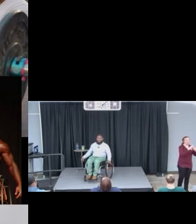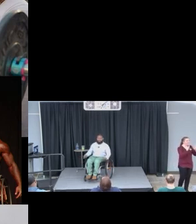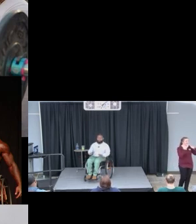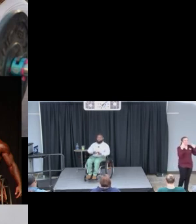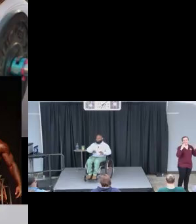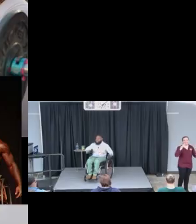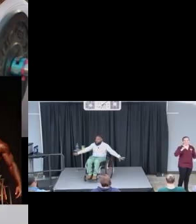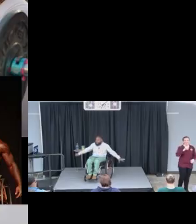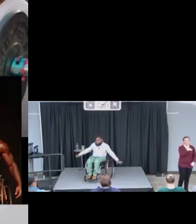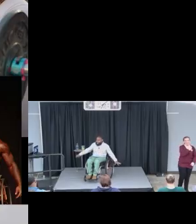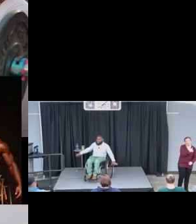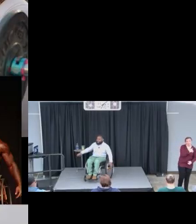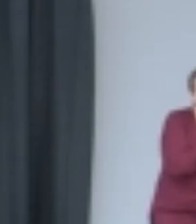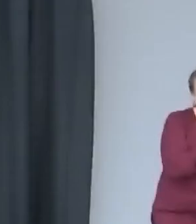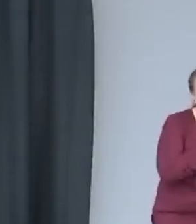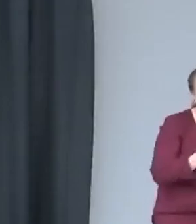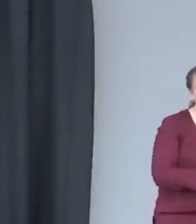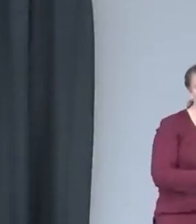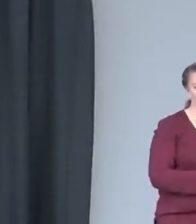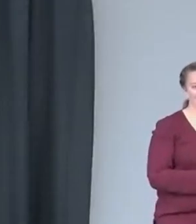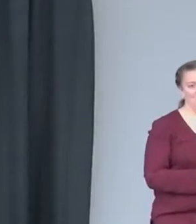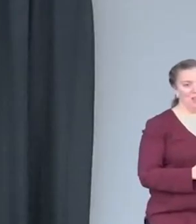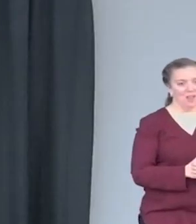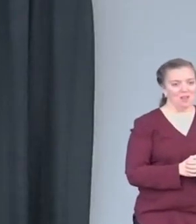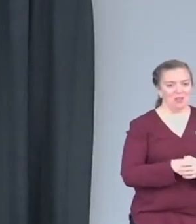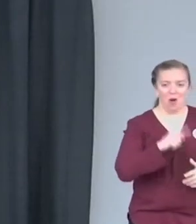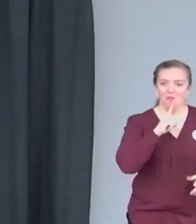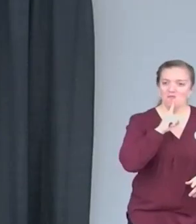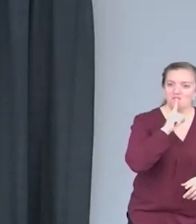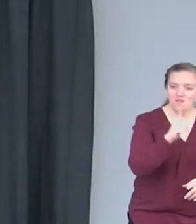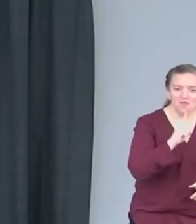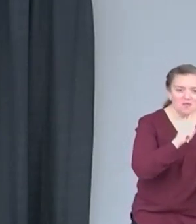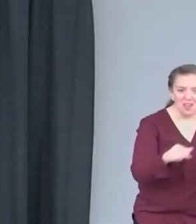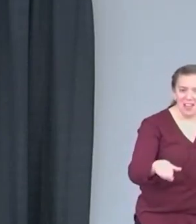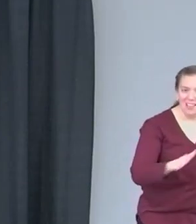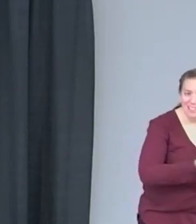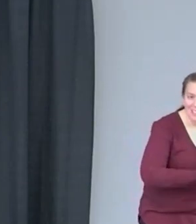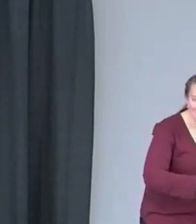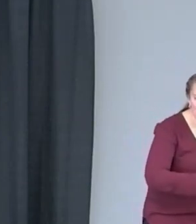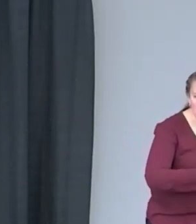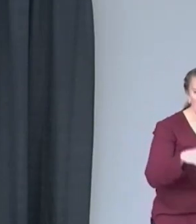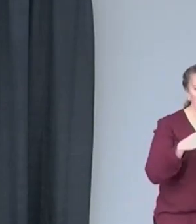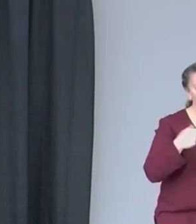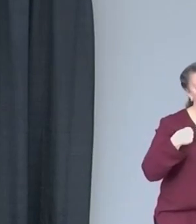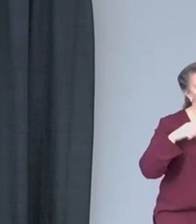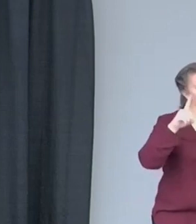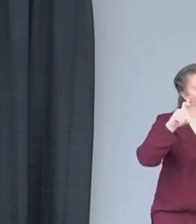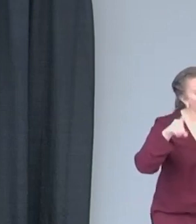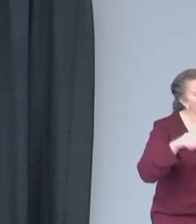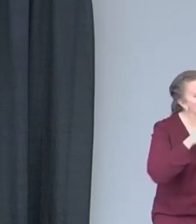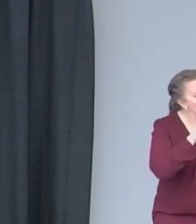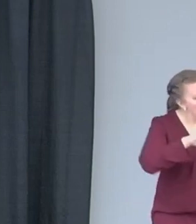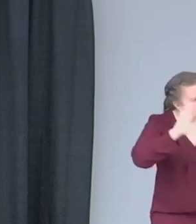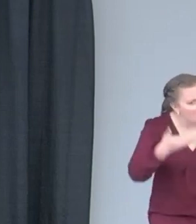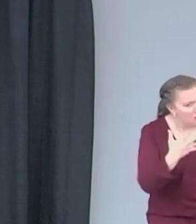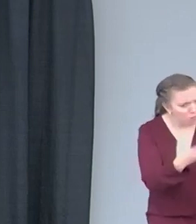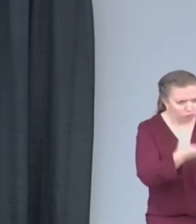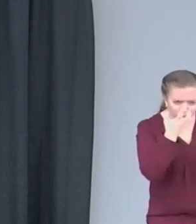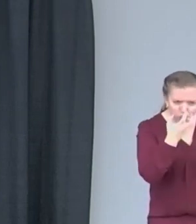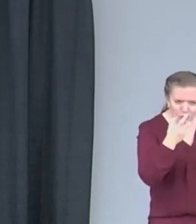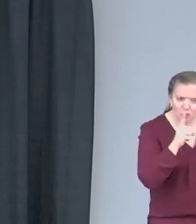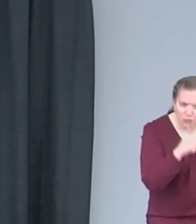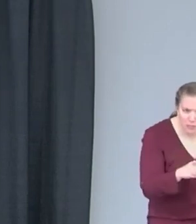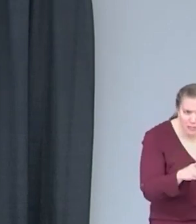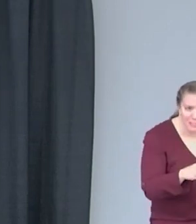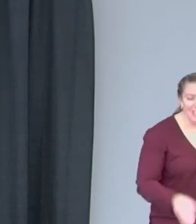Like, it was just so authentic. You know, I'm like, are you sure you never met? But it was just that type of thing